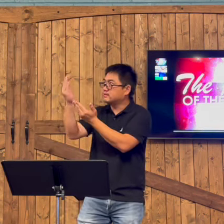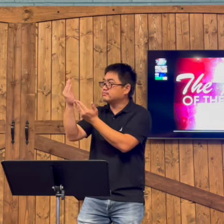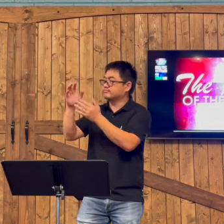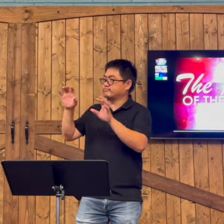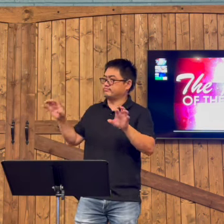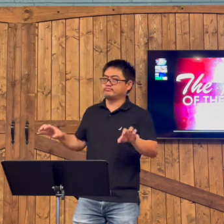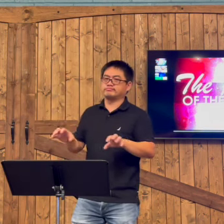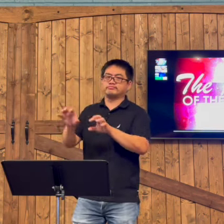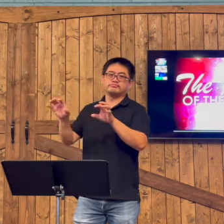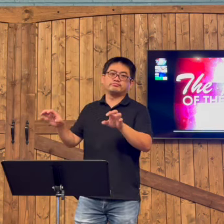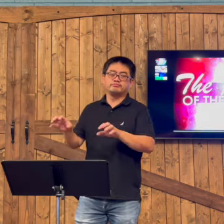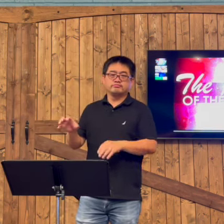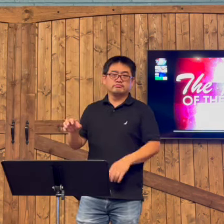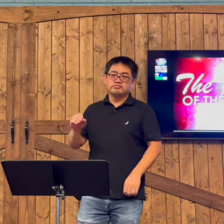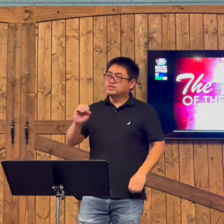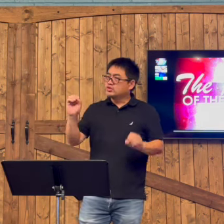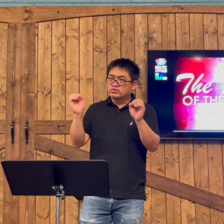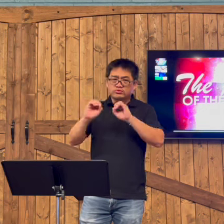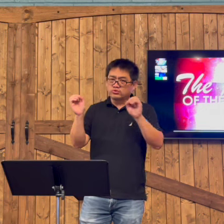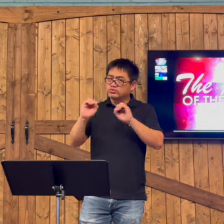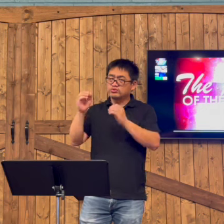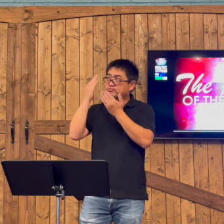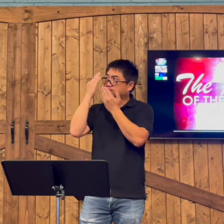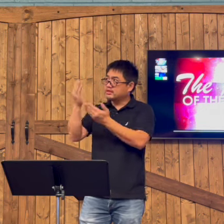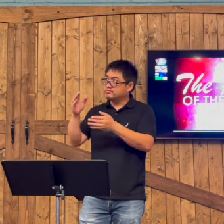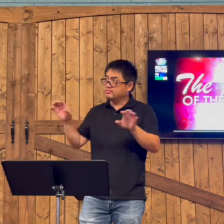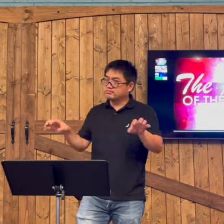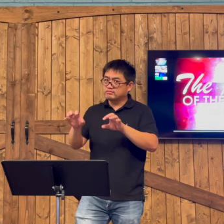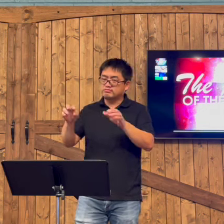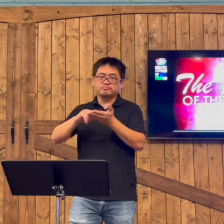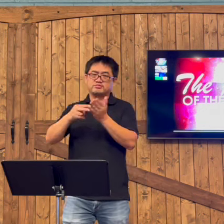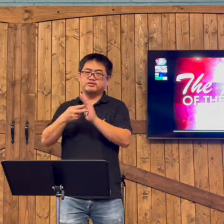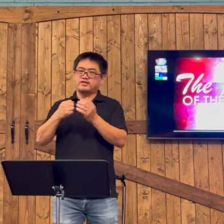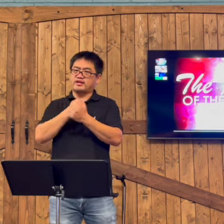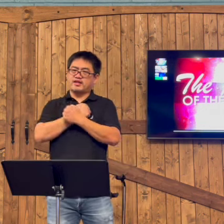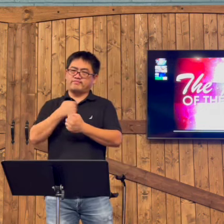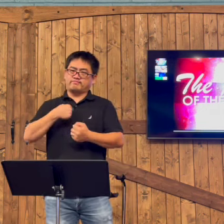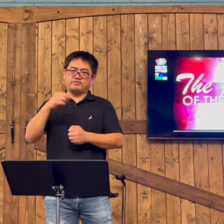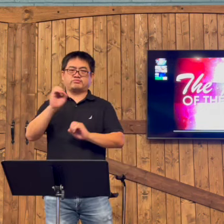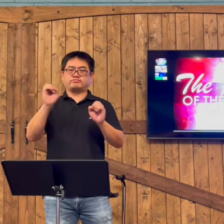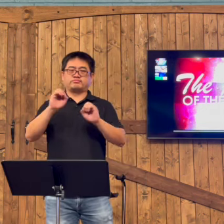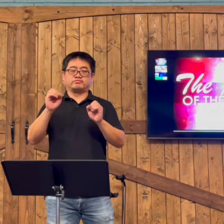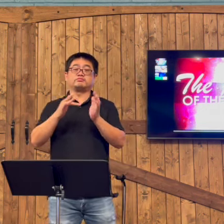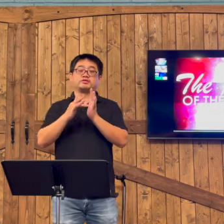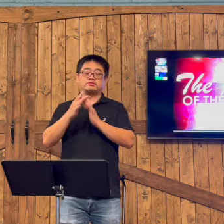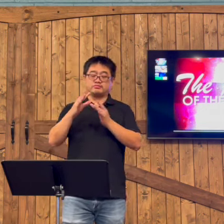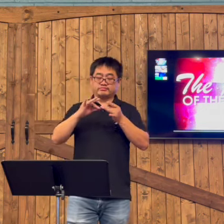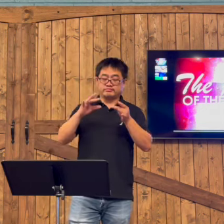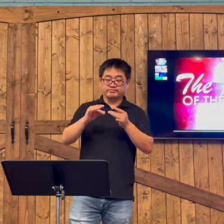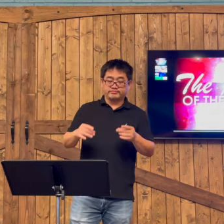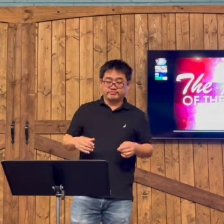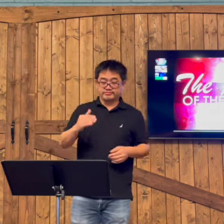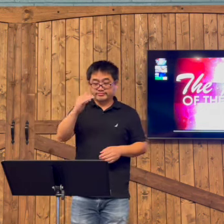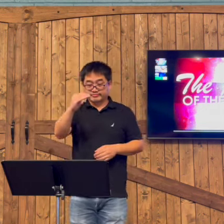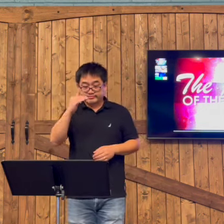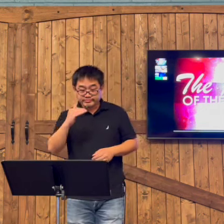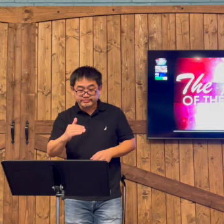So if you love the Lord, you need to obey what He says. If you do not obey the Lord, that means you don't have love for Him.